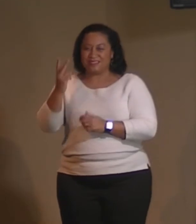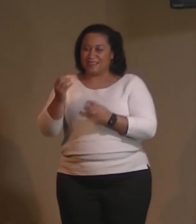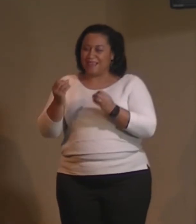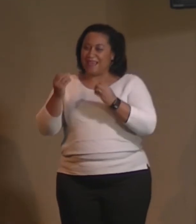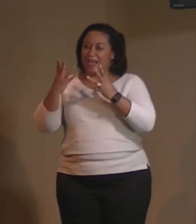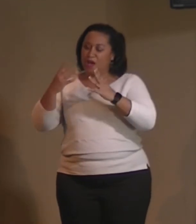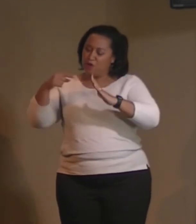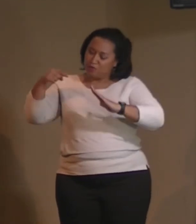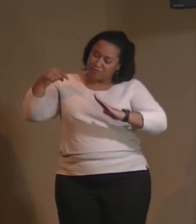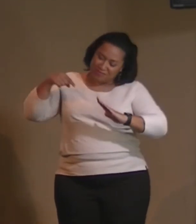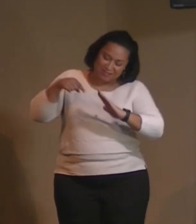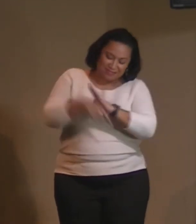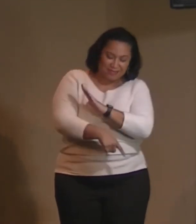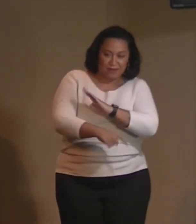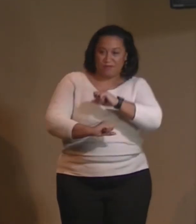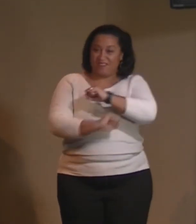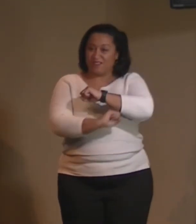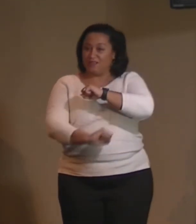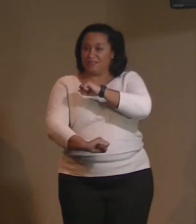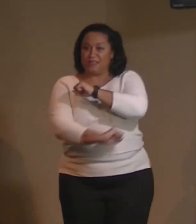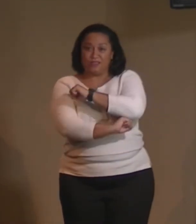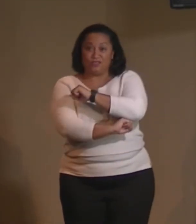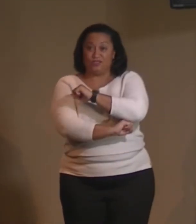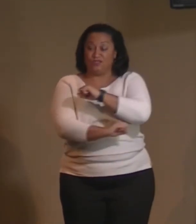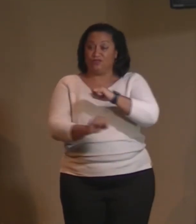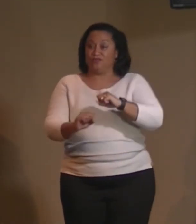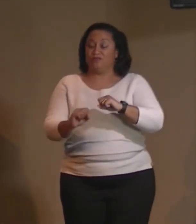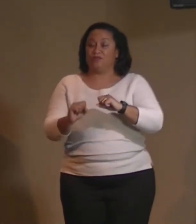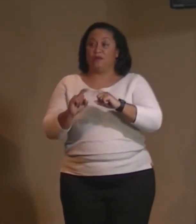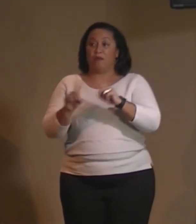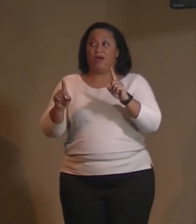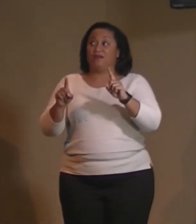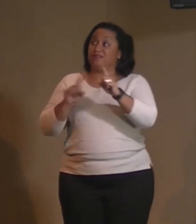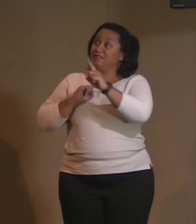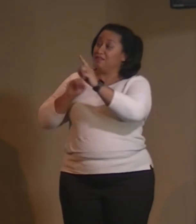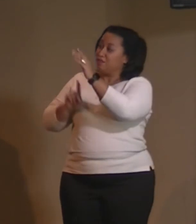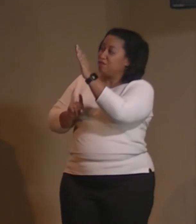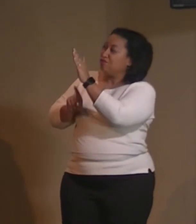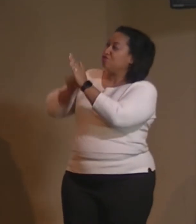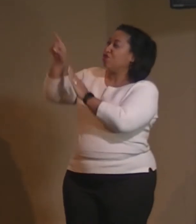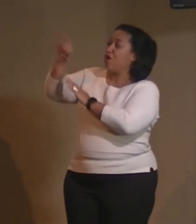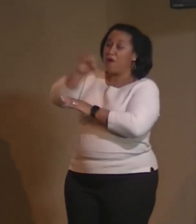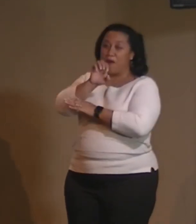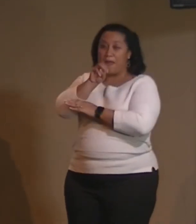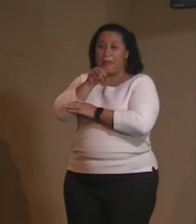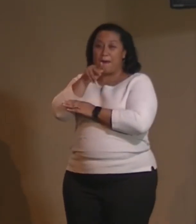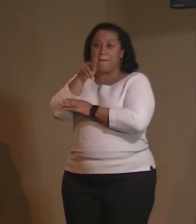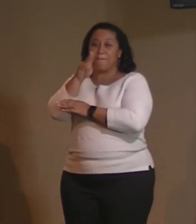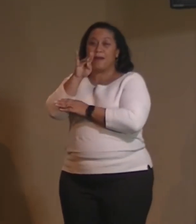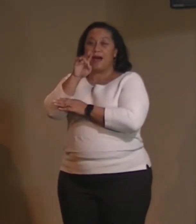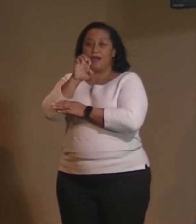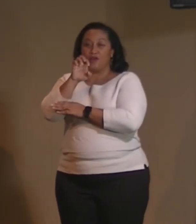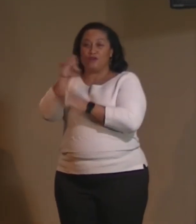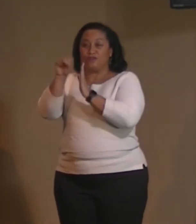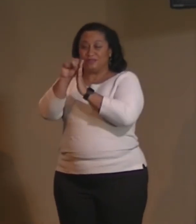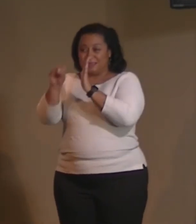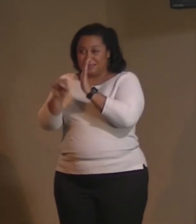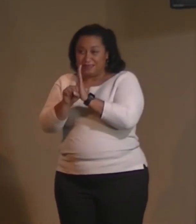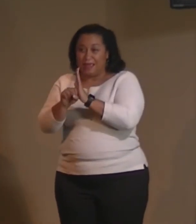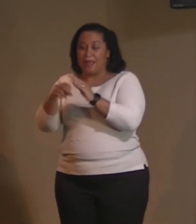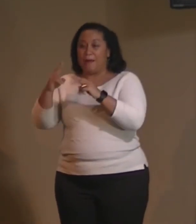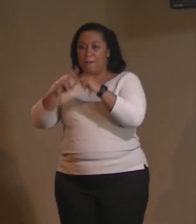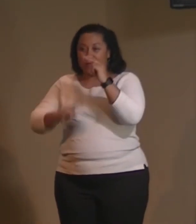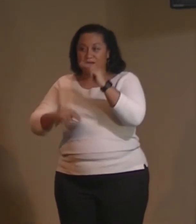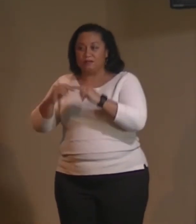it goes. But as high as the Empire State Building, it must have deep